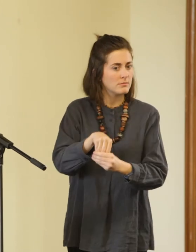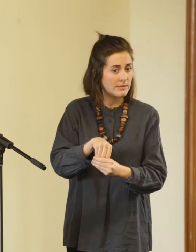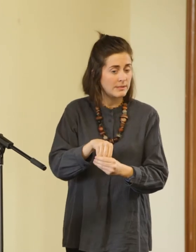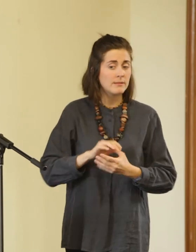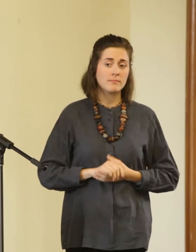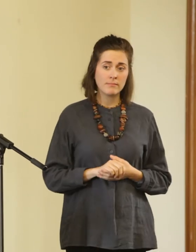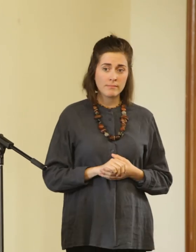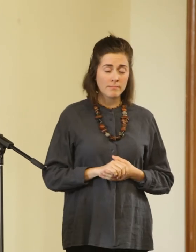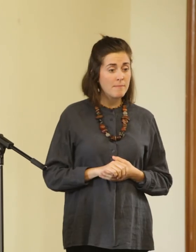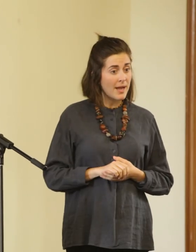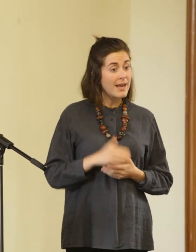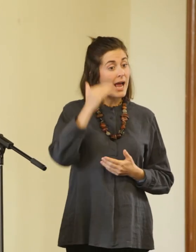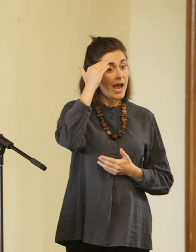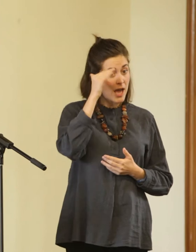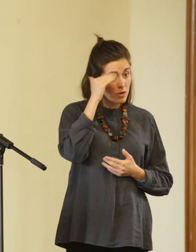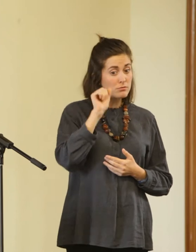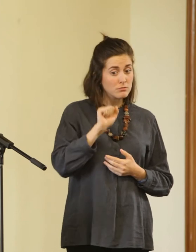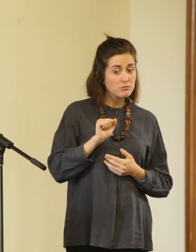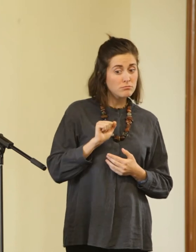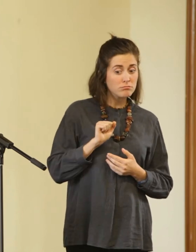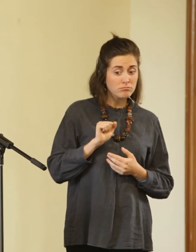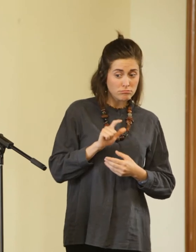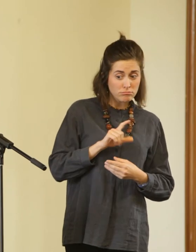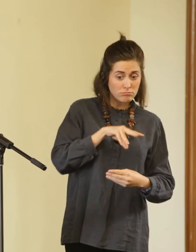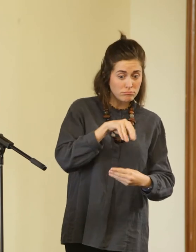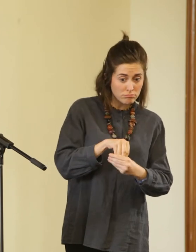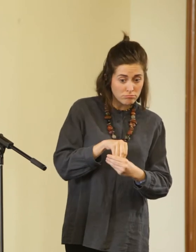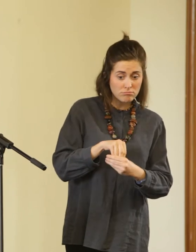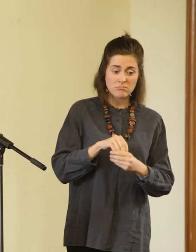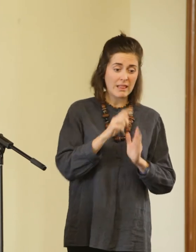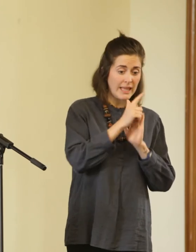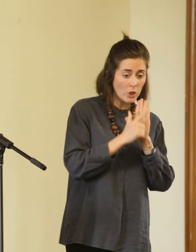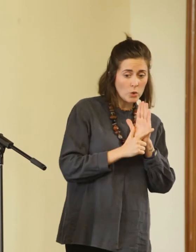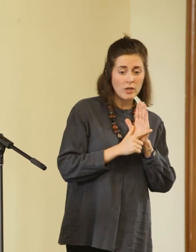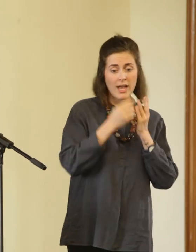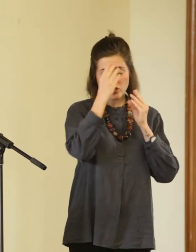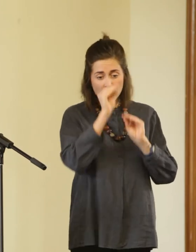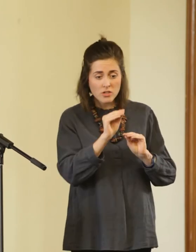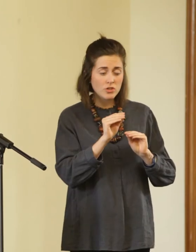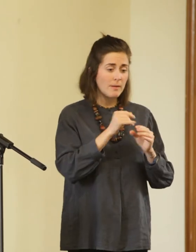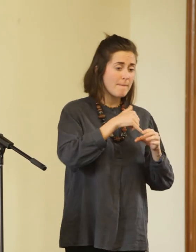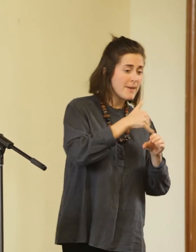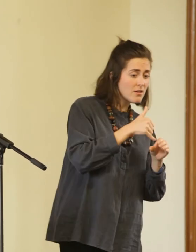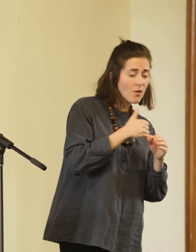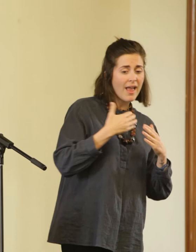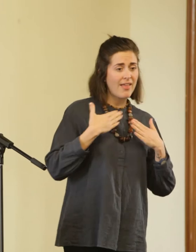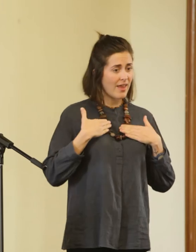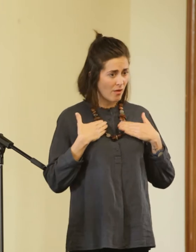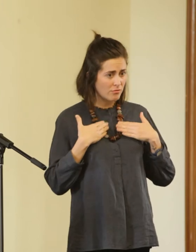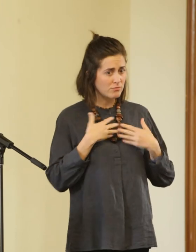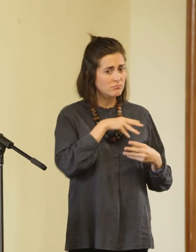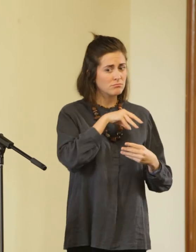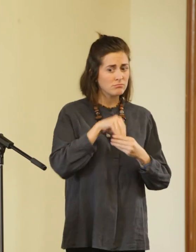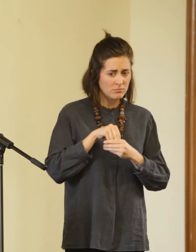in constructing children's vulnerabilities is being questioned and challenged within legal, educational, medical and health frameworks. I became very